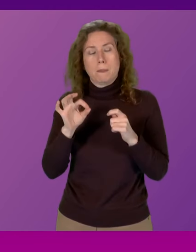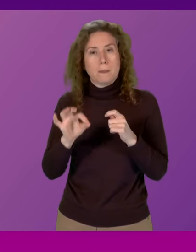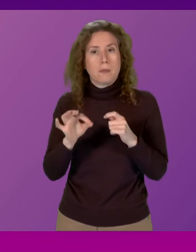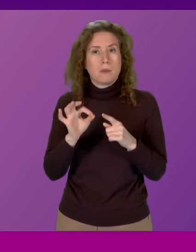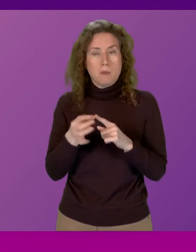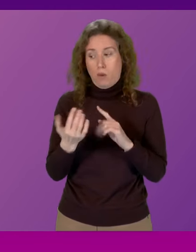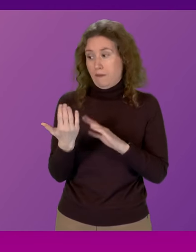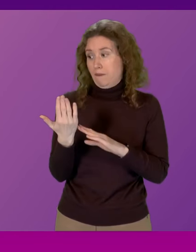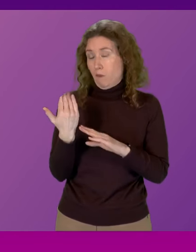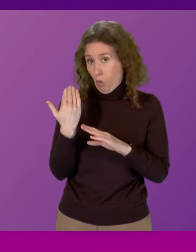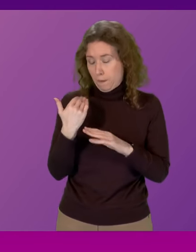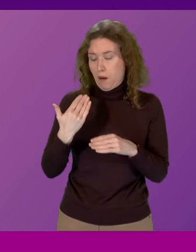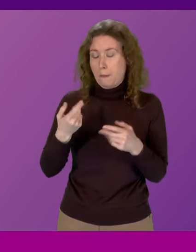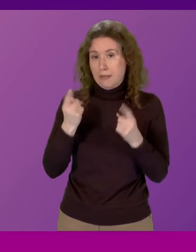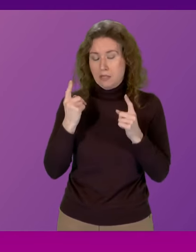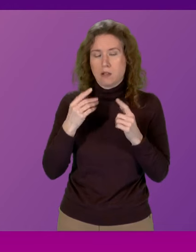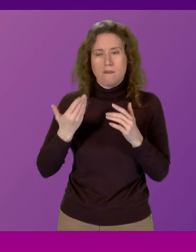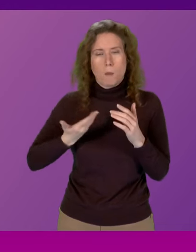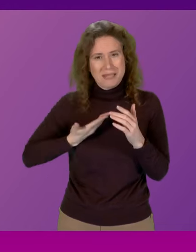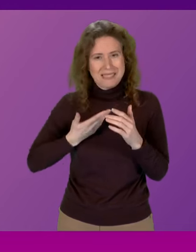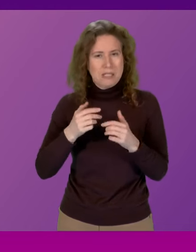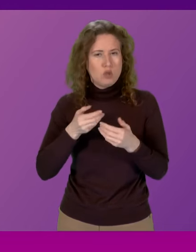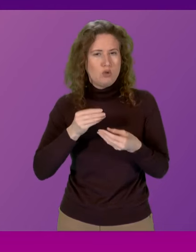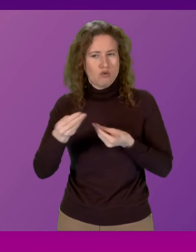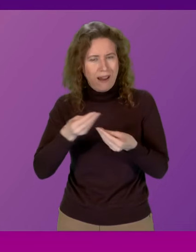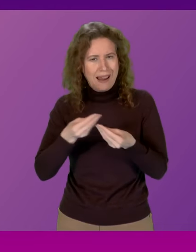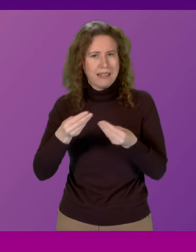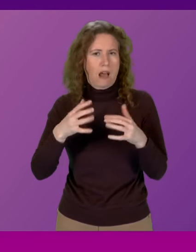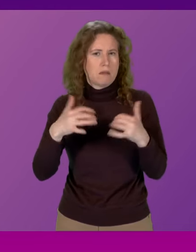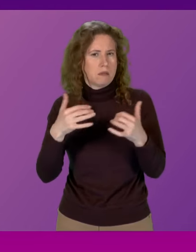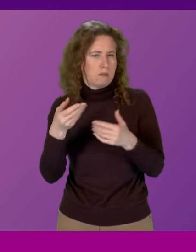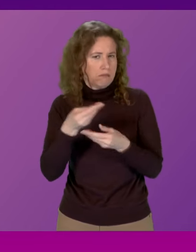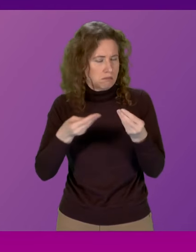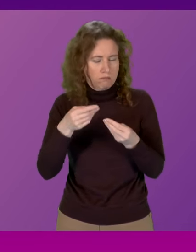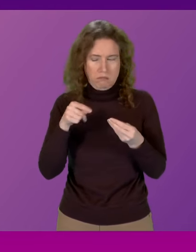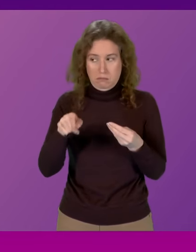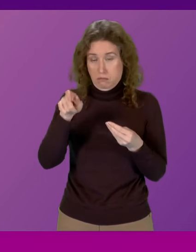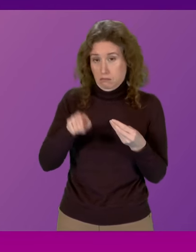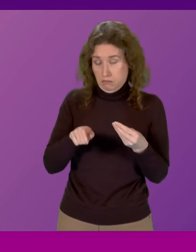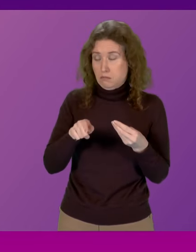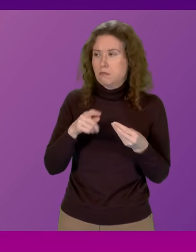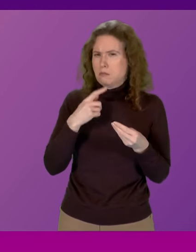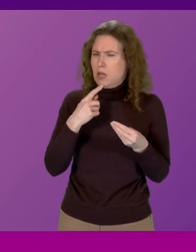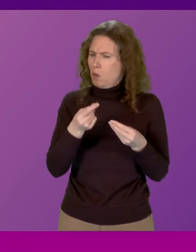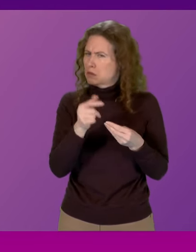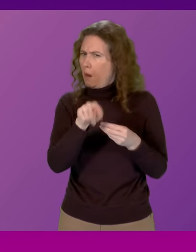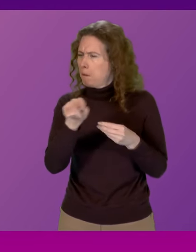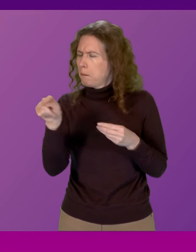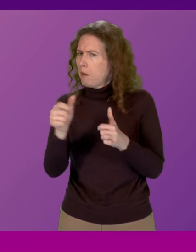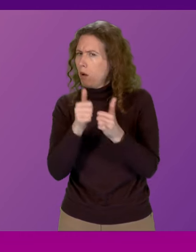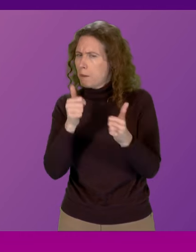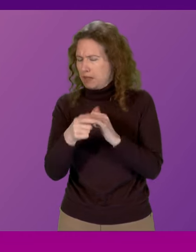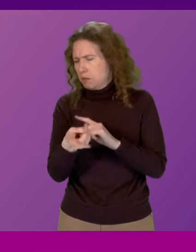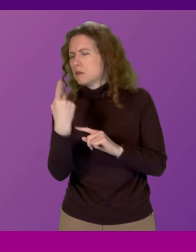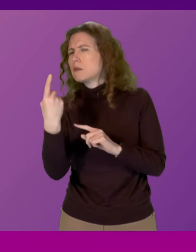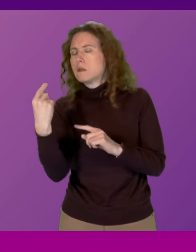that the former Minister for Business, Trade and Tourism Enterprise Ivan McKee took he wrote to a small number of companies on